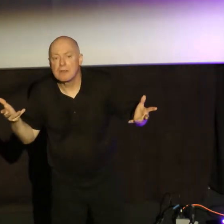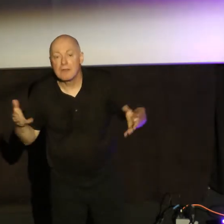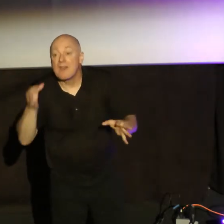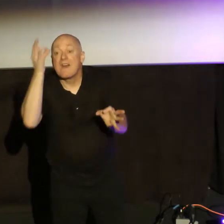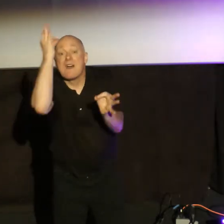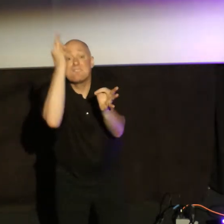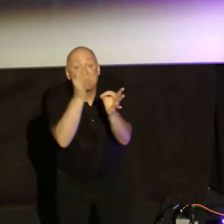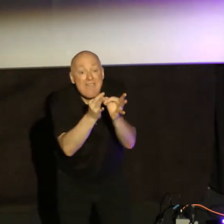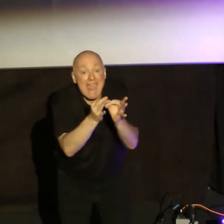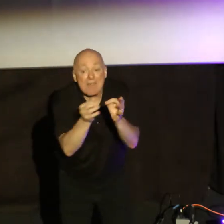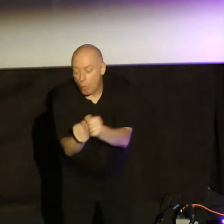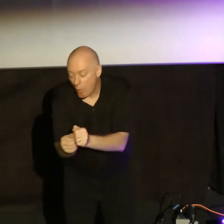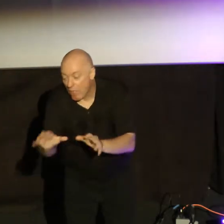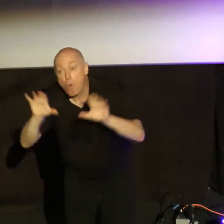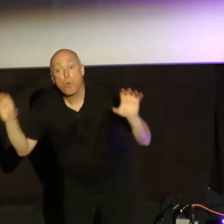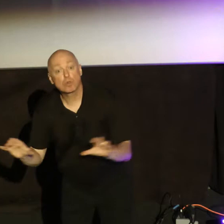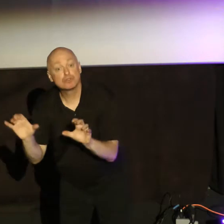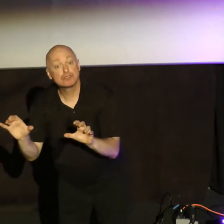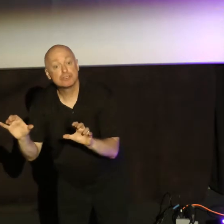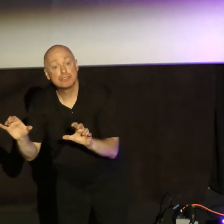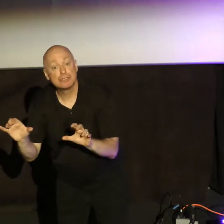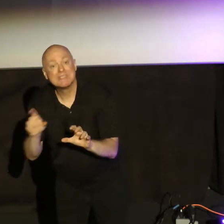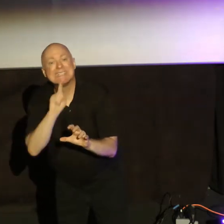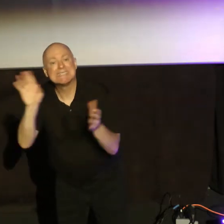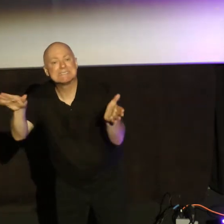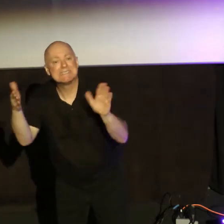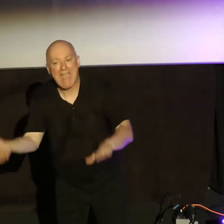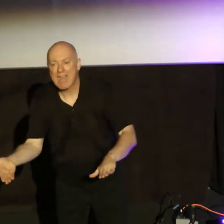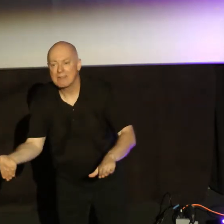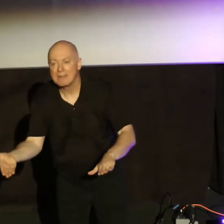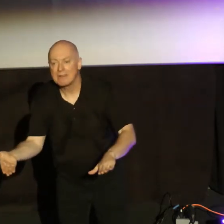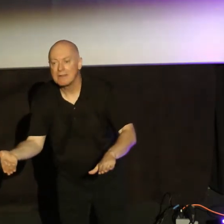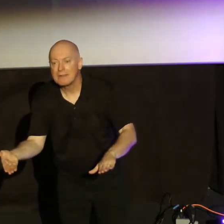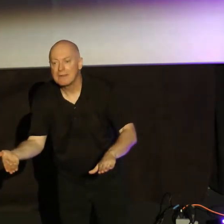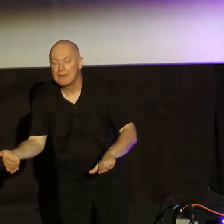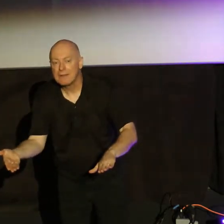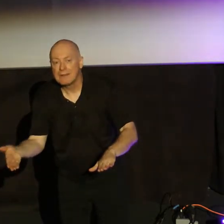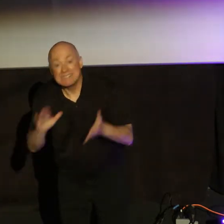without works is dead. It's dead.